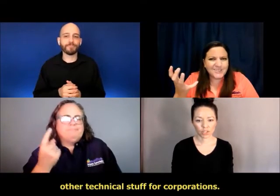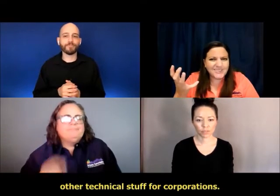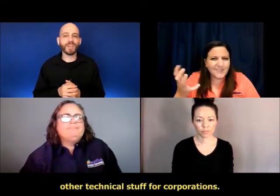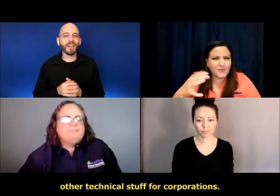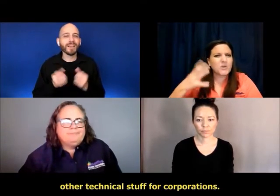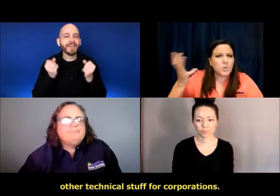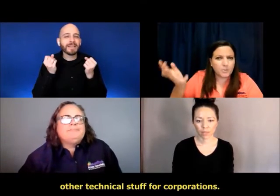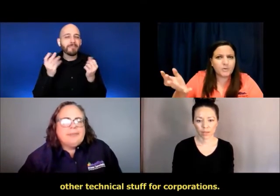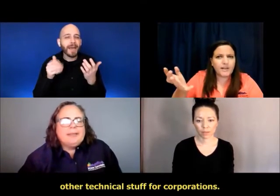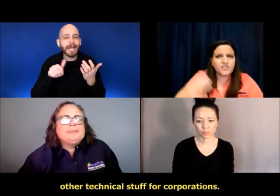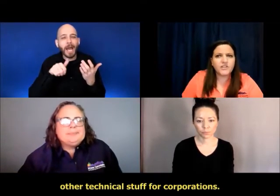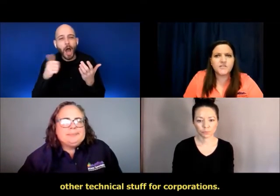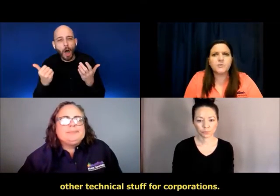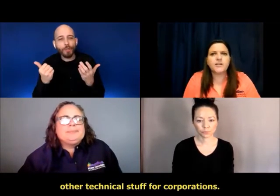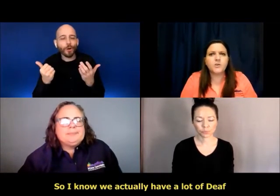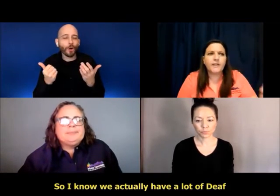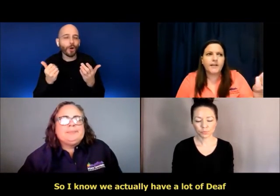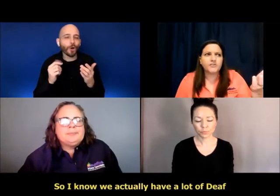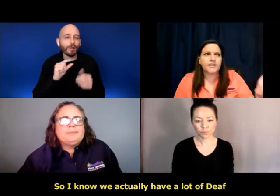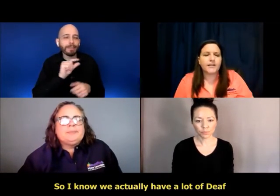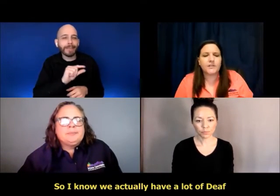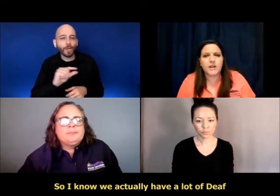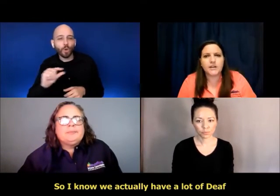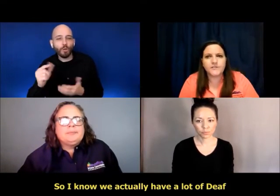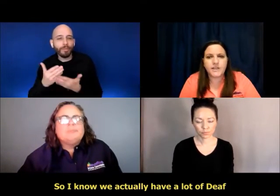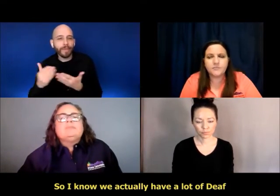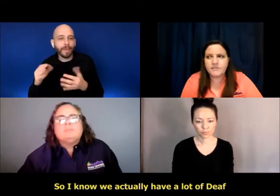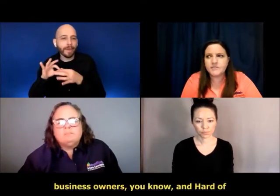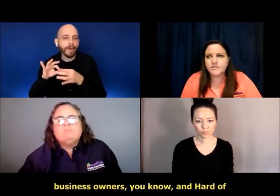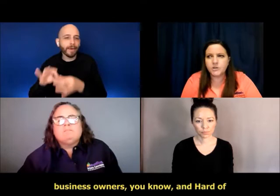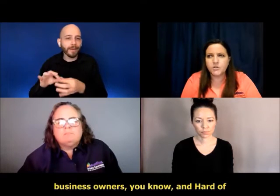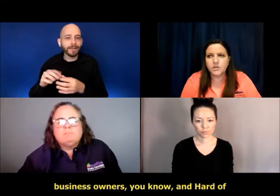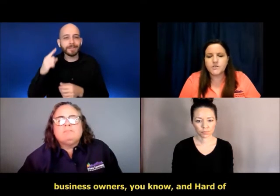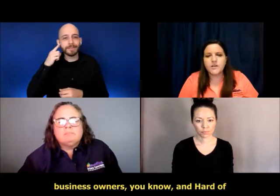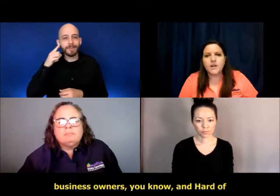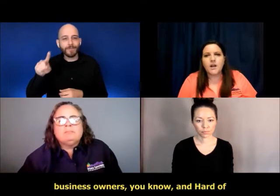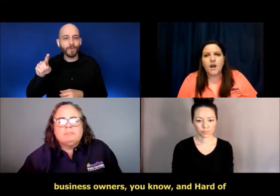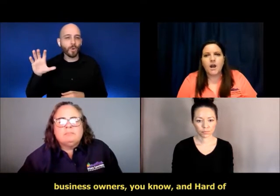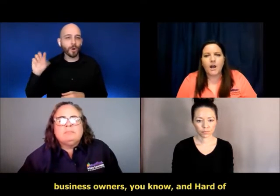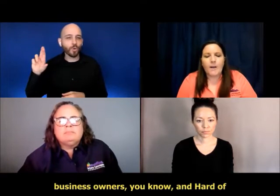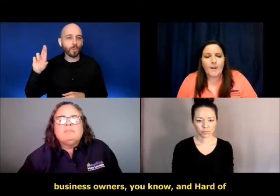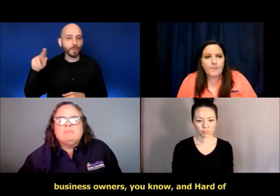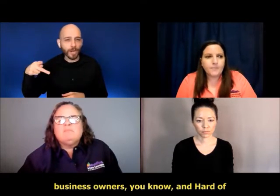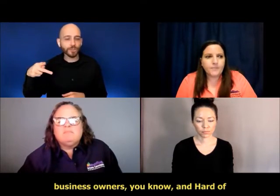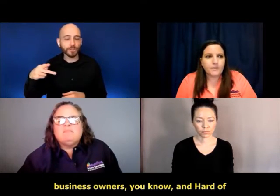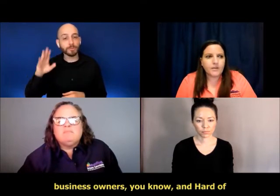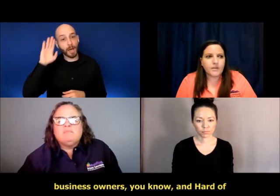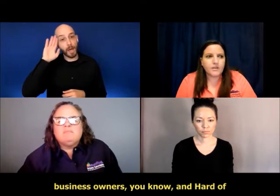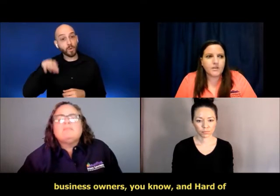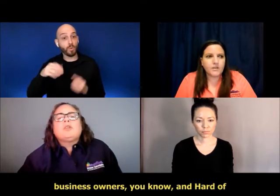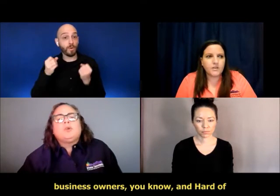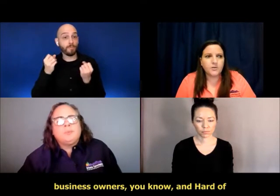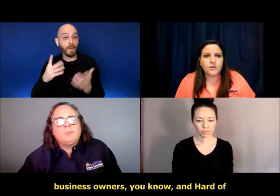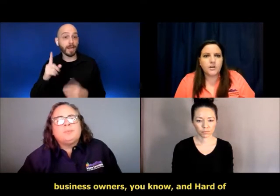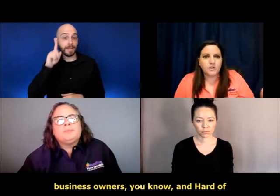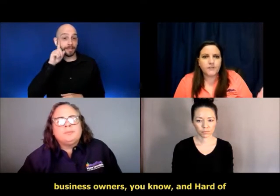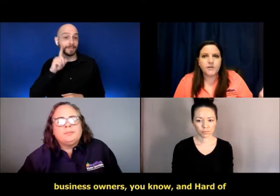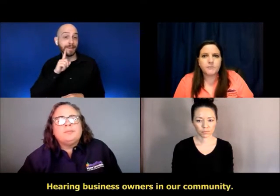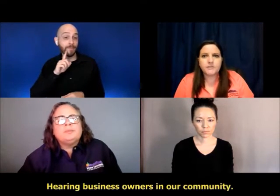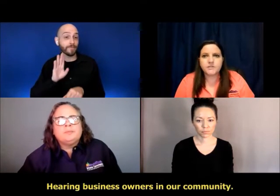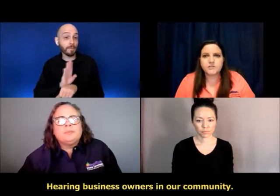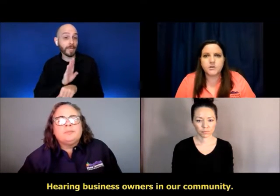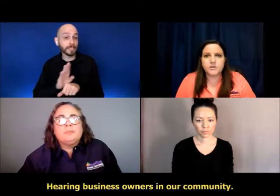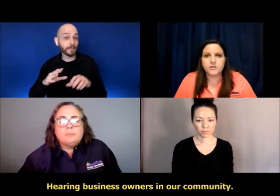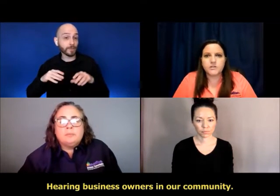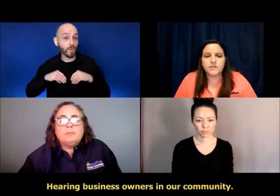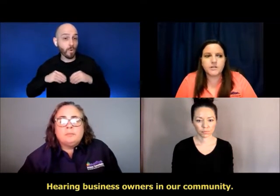technical stuff for corporations. So I know we actually have a lot of deaf business owners, um, you know, and hard